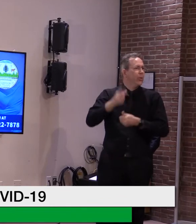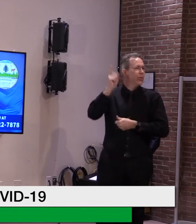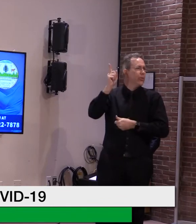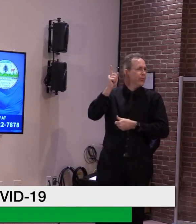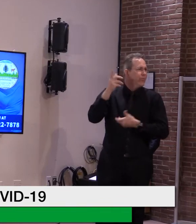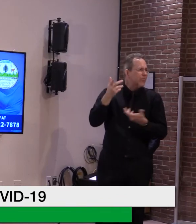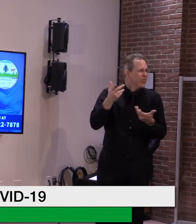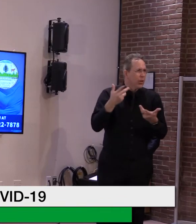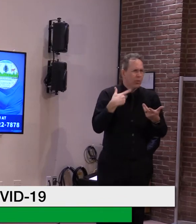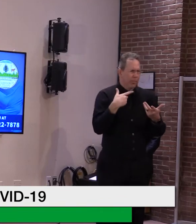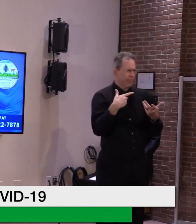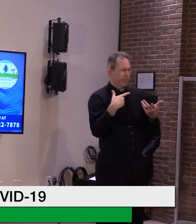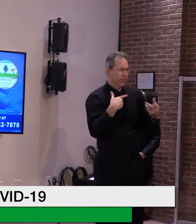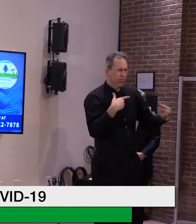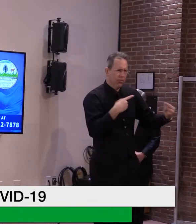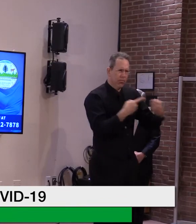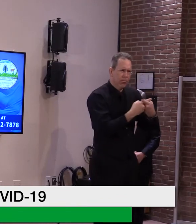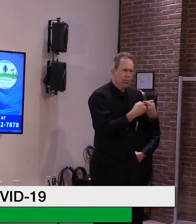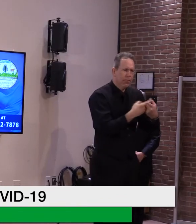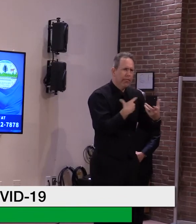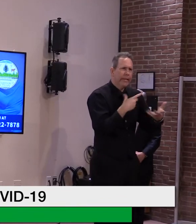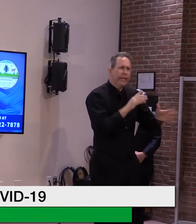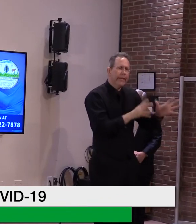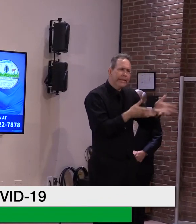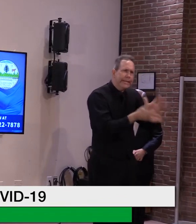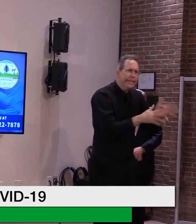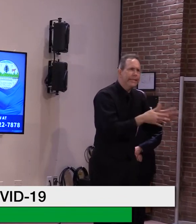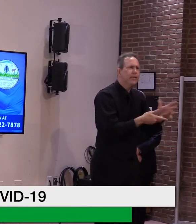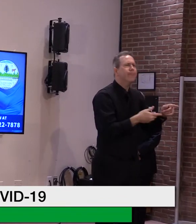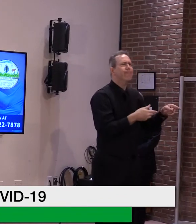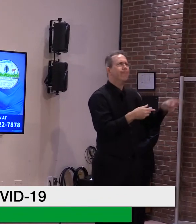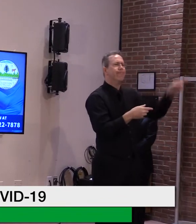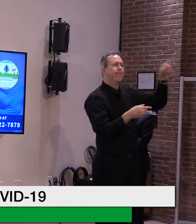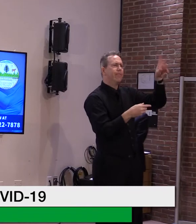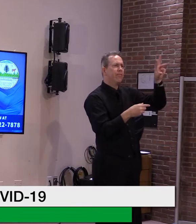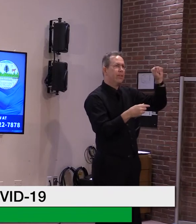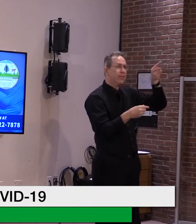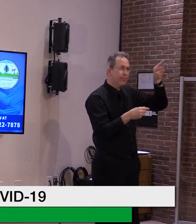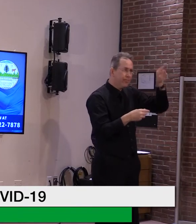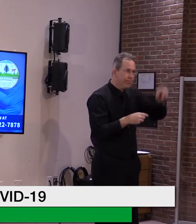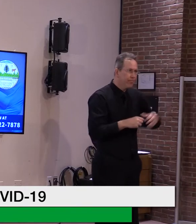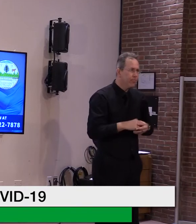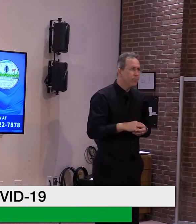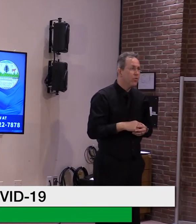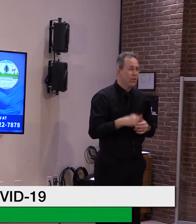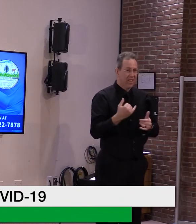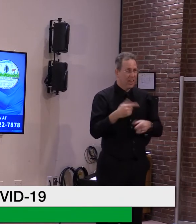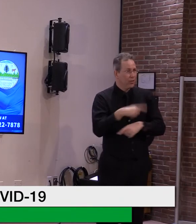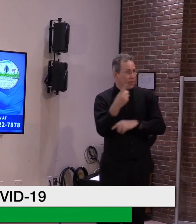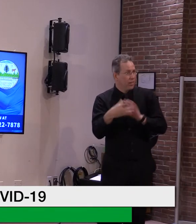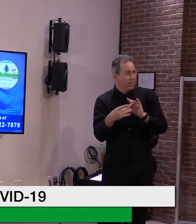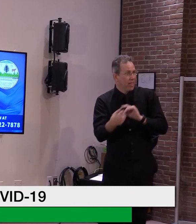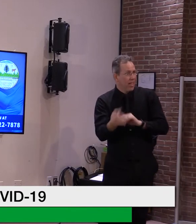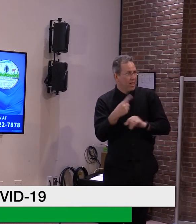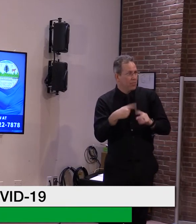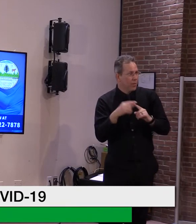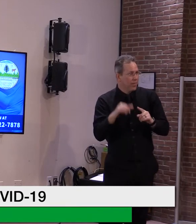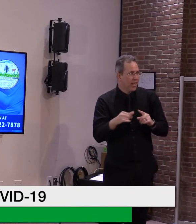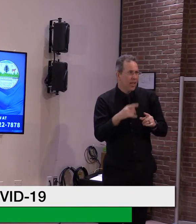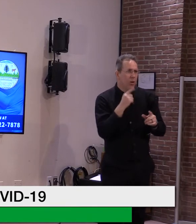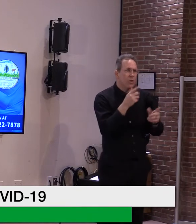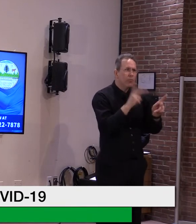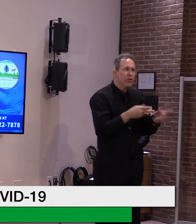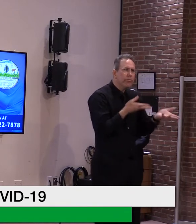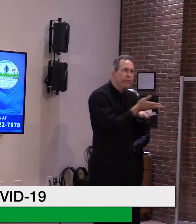point is on the day of the infamous clinic that you're referring to, um, we were notified by a number of